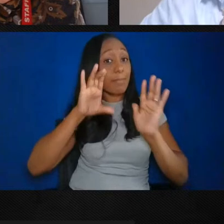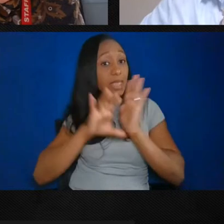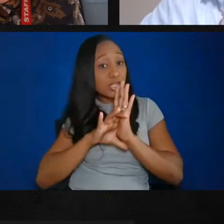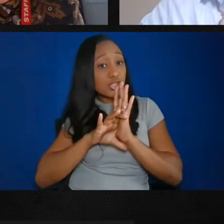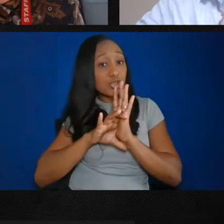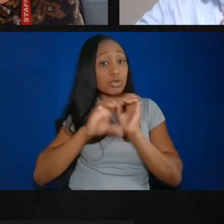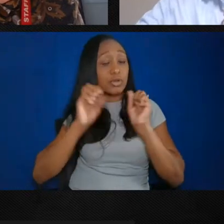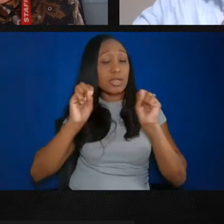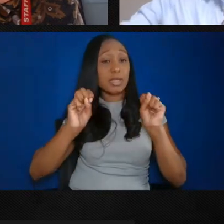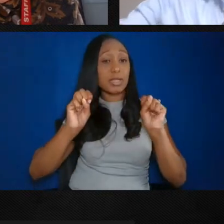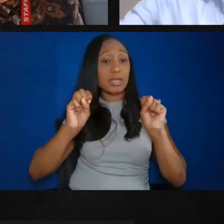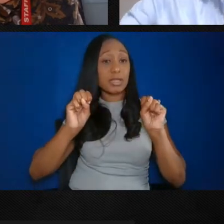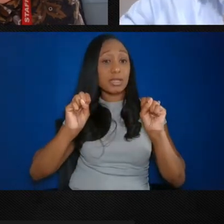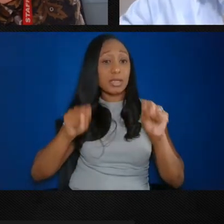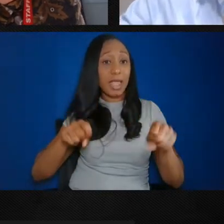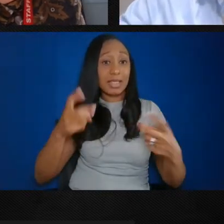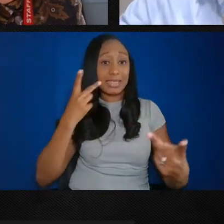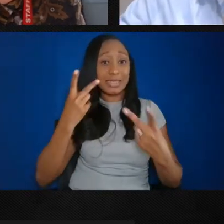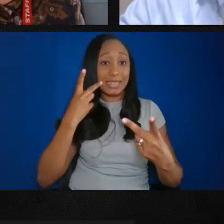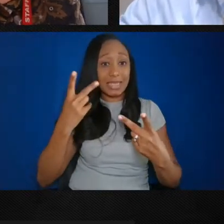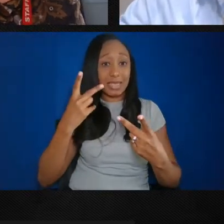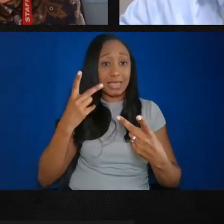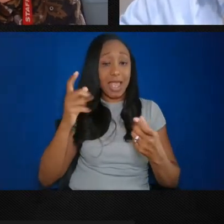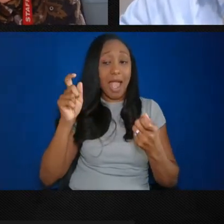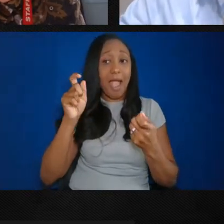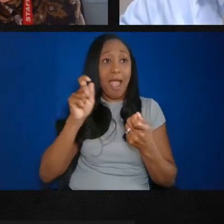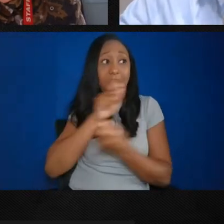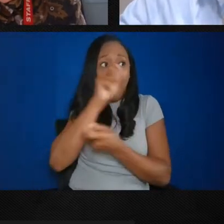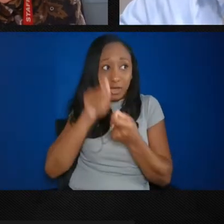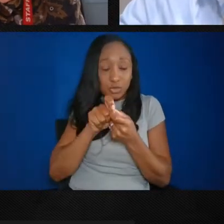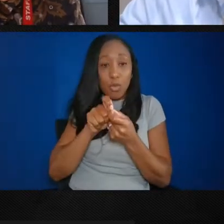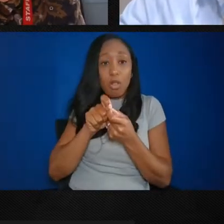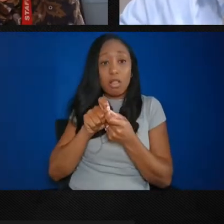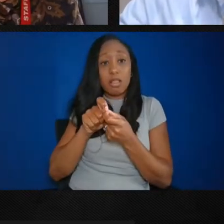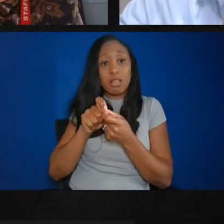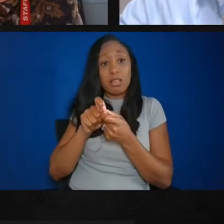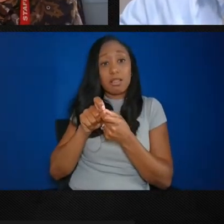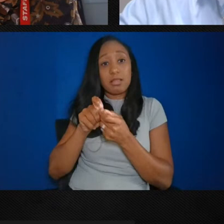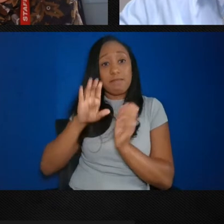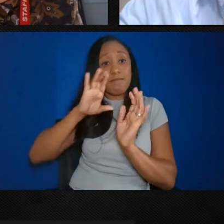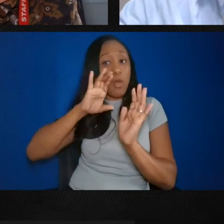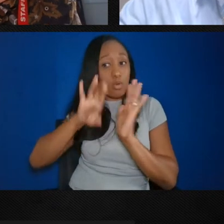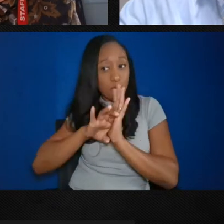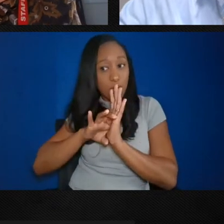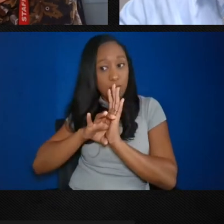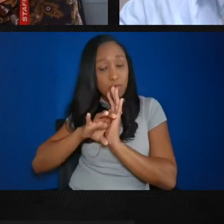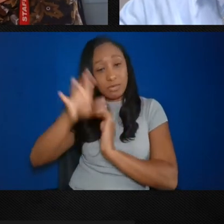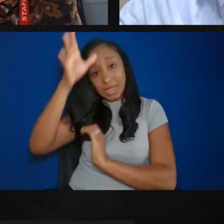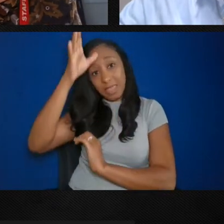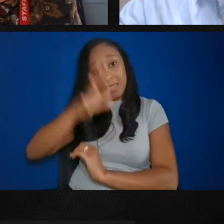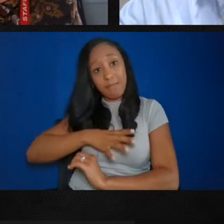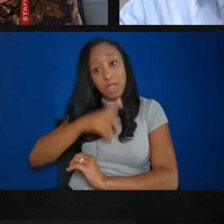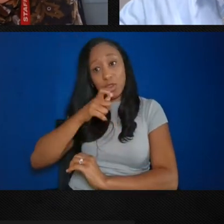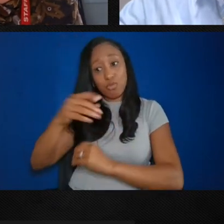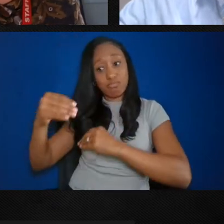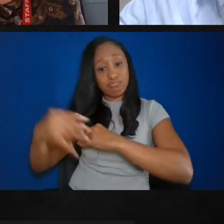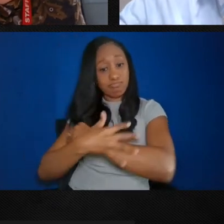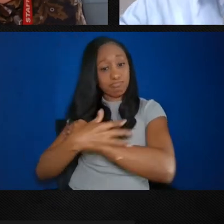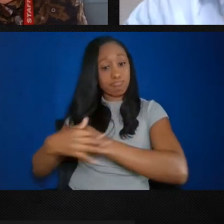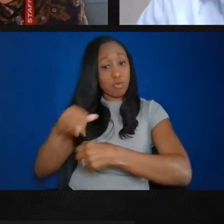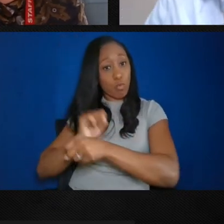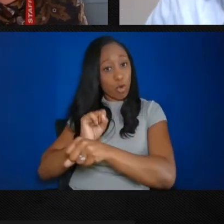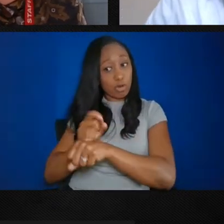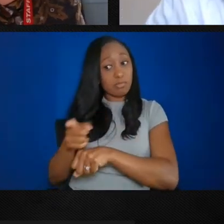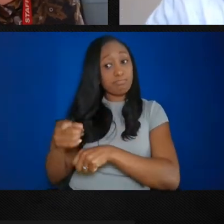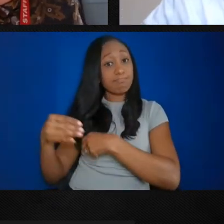park. So he's looking for actual photos of watermen at work. I personally would probably point you to Digital Maryland, but Vince, do you